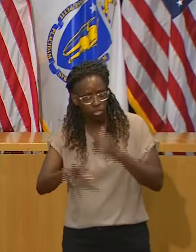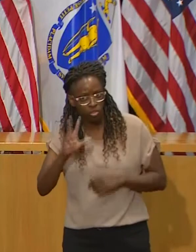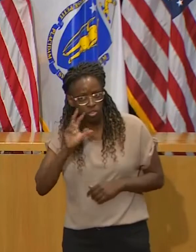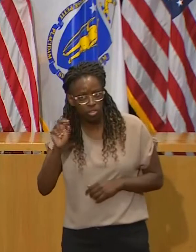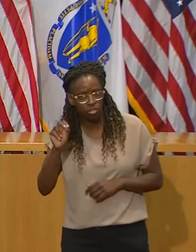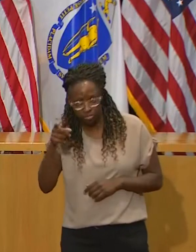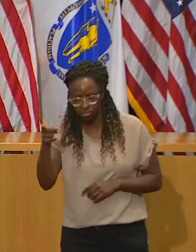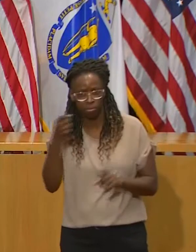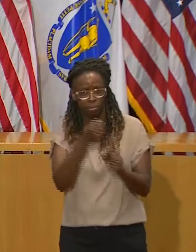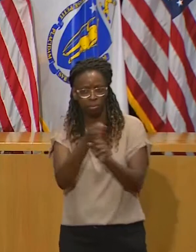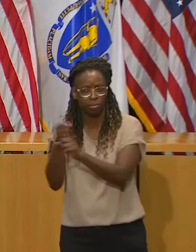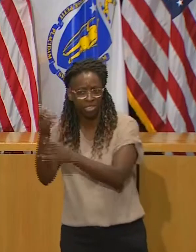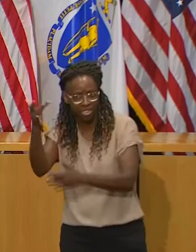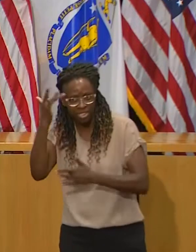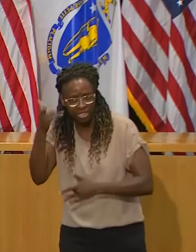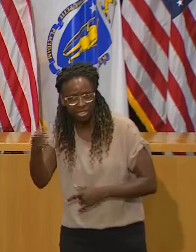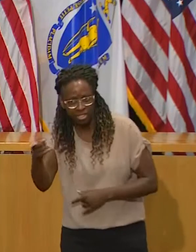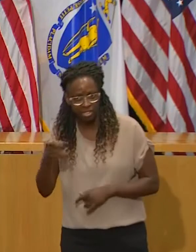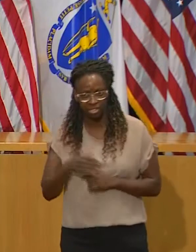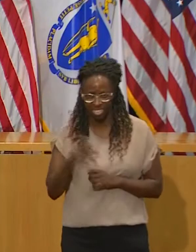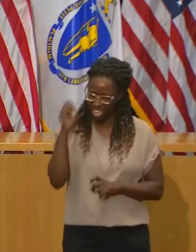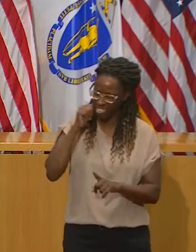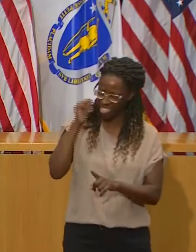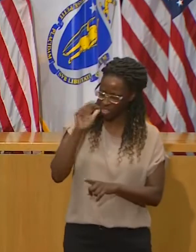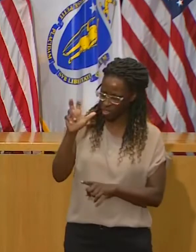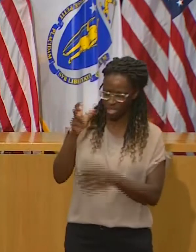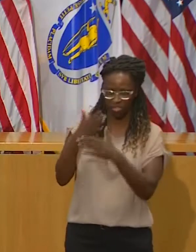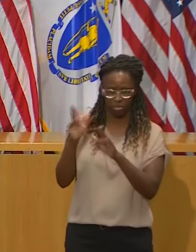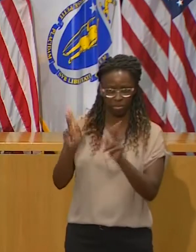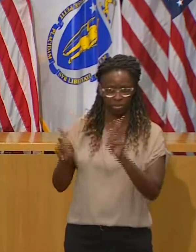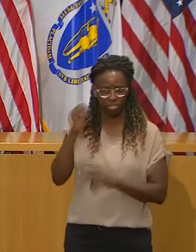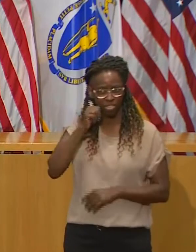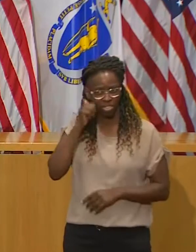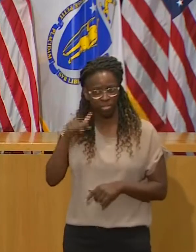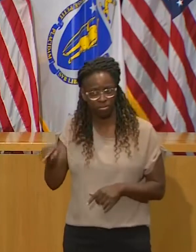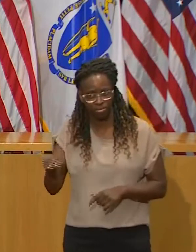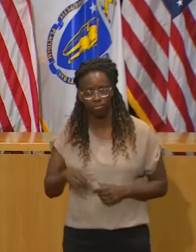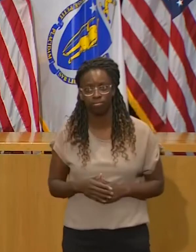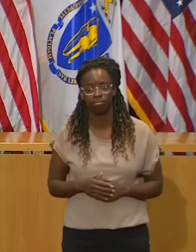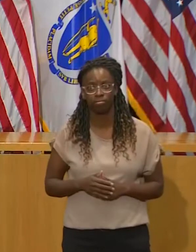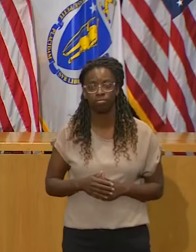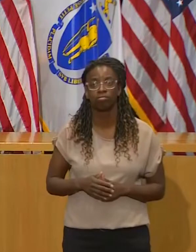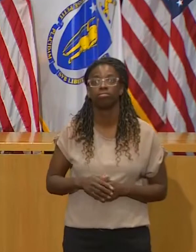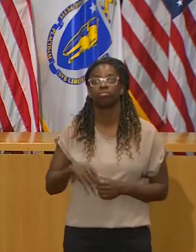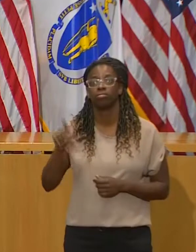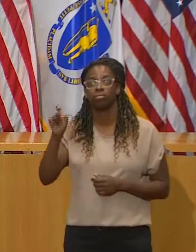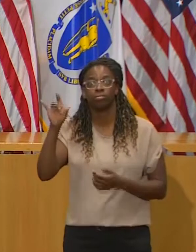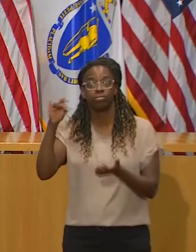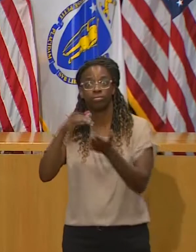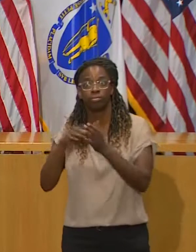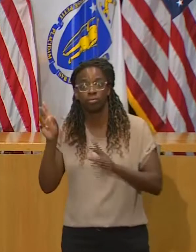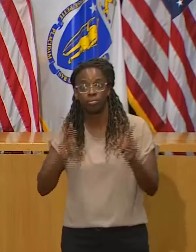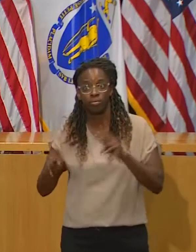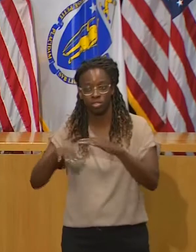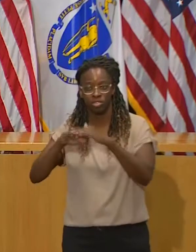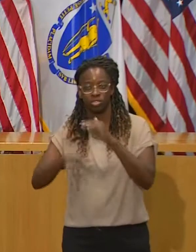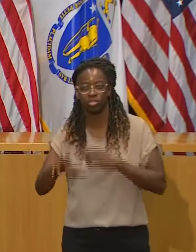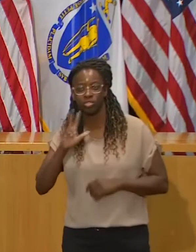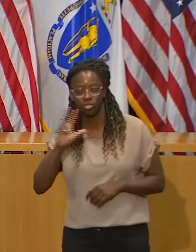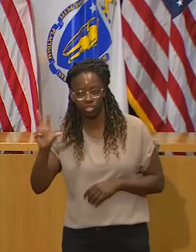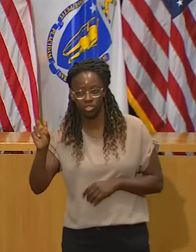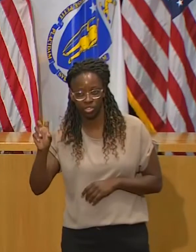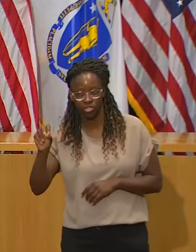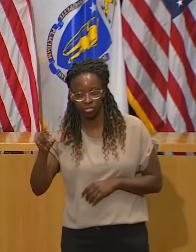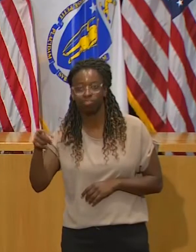,000 people in this age group diagnosed since March. Rising cases in this demographic has implications.